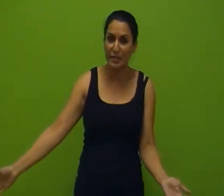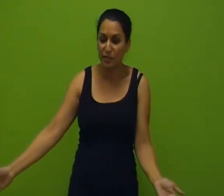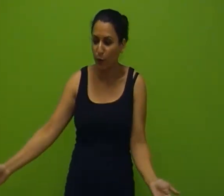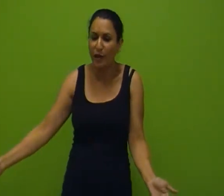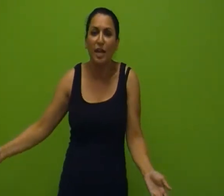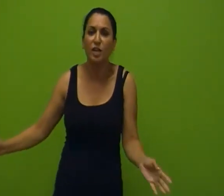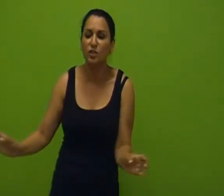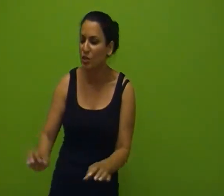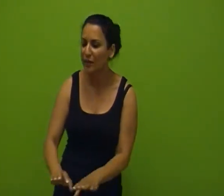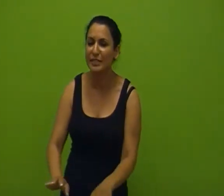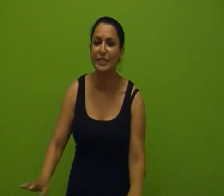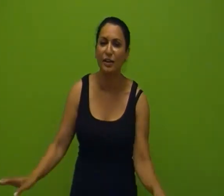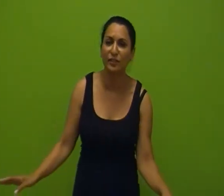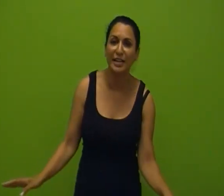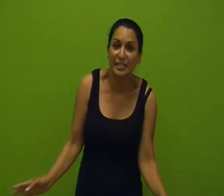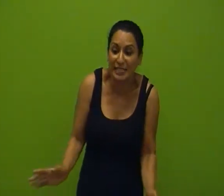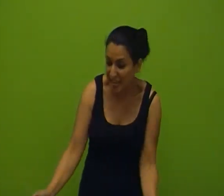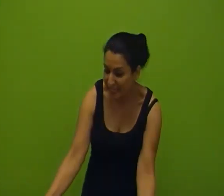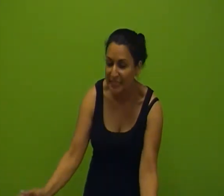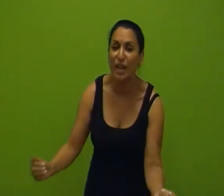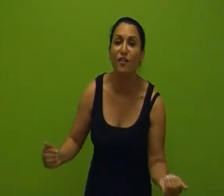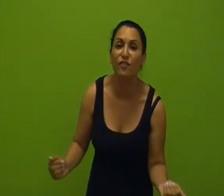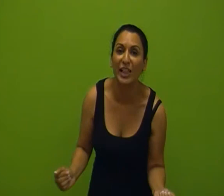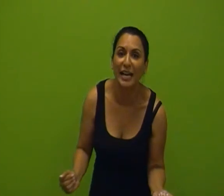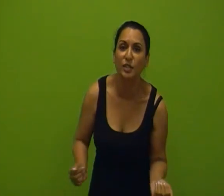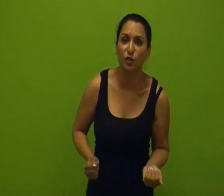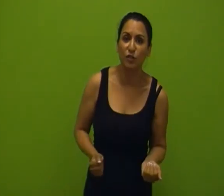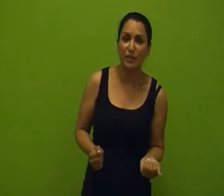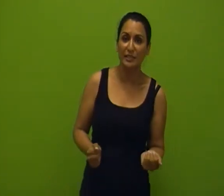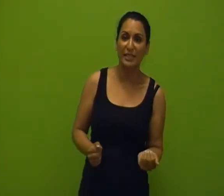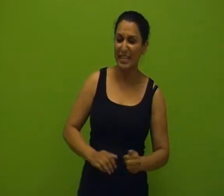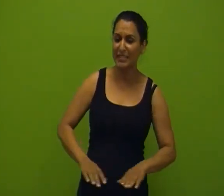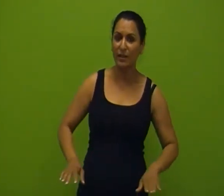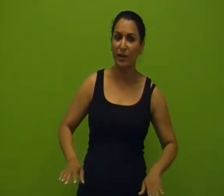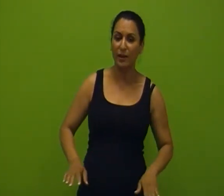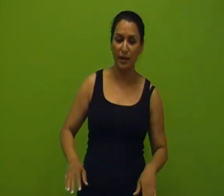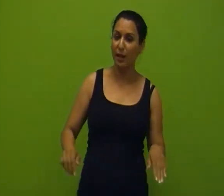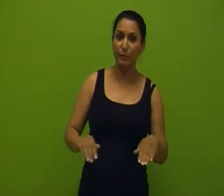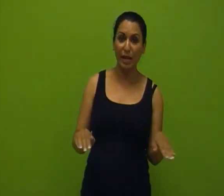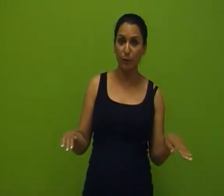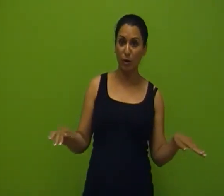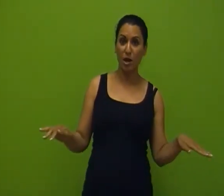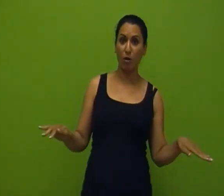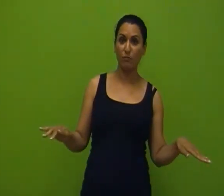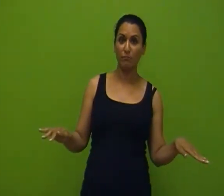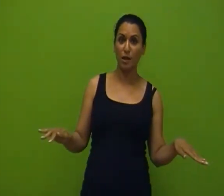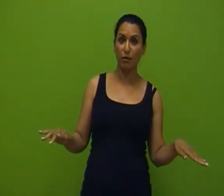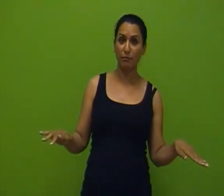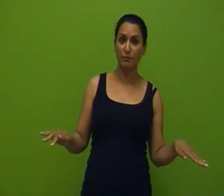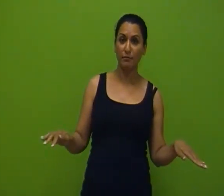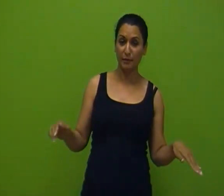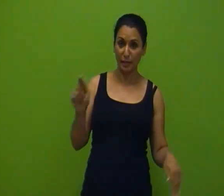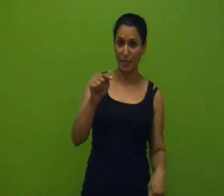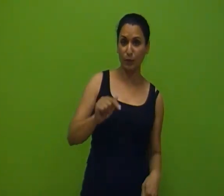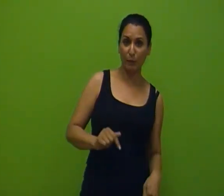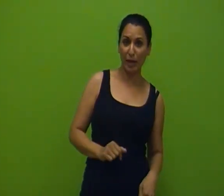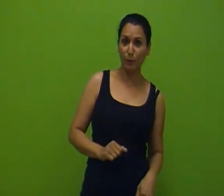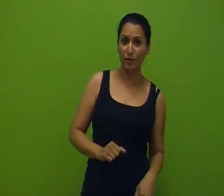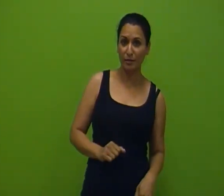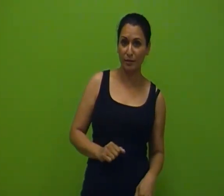It compensates for it because you have this nice flat surface. is even. Paddle board? No, no. I will tell you what the paddle board